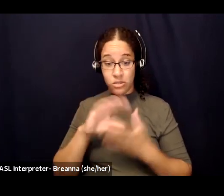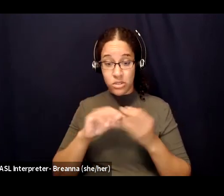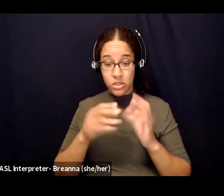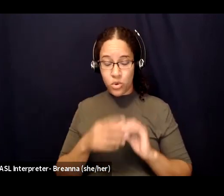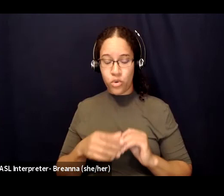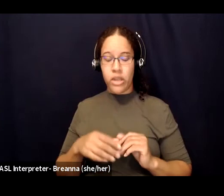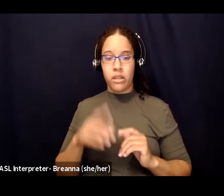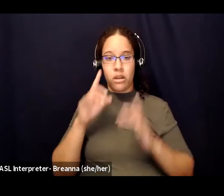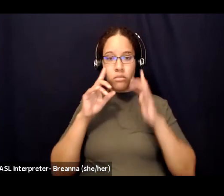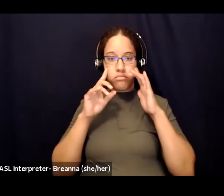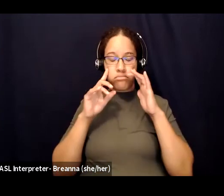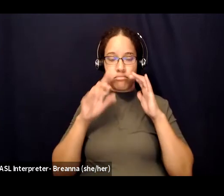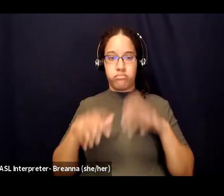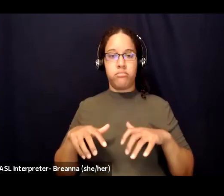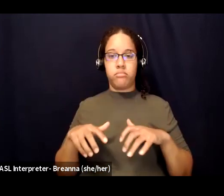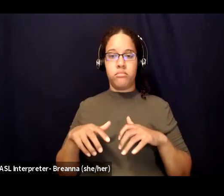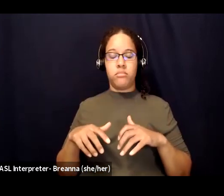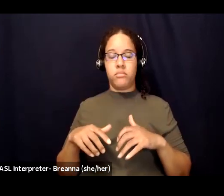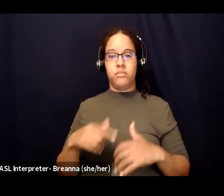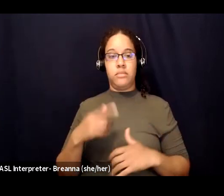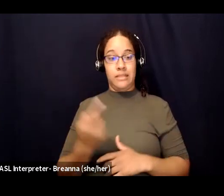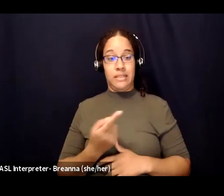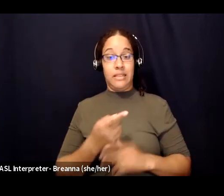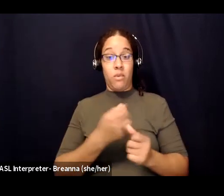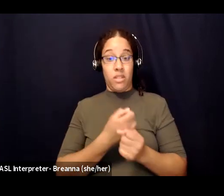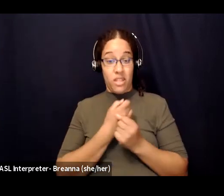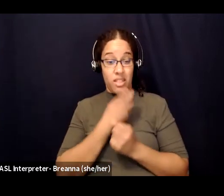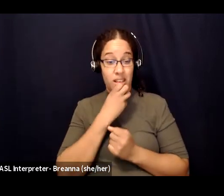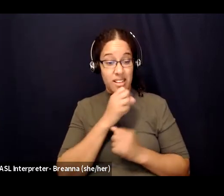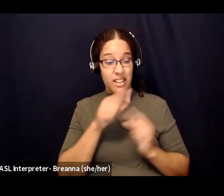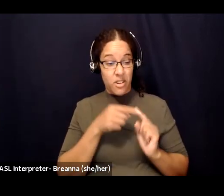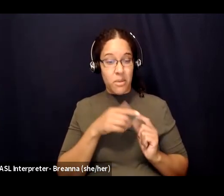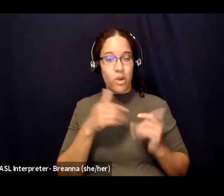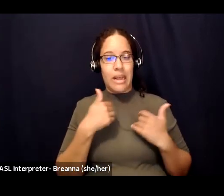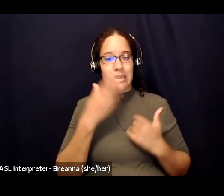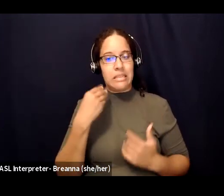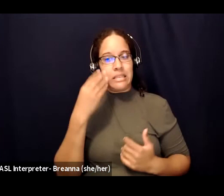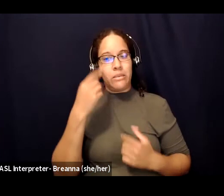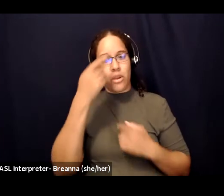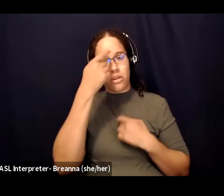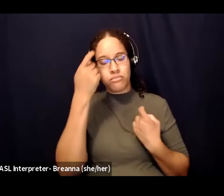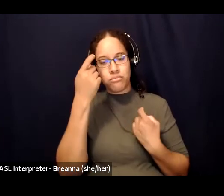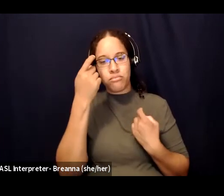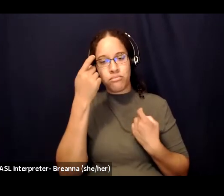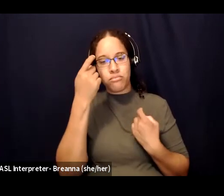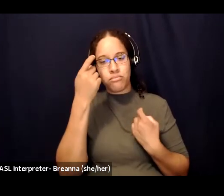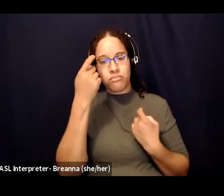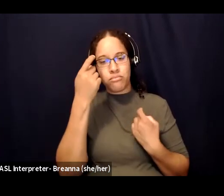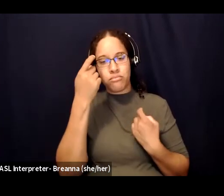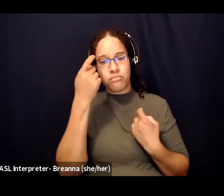has had these traumatic experiences but sometimes it can come across as like not believing it right and so we want to make sure that we're